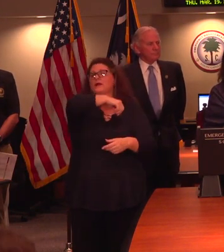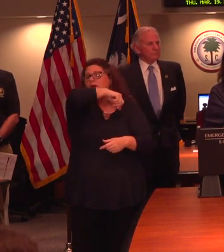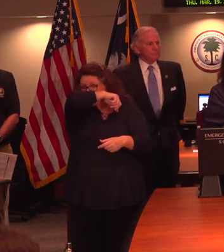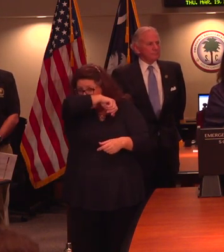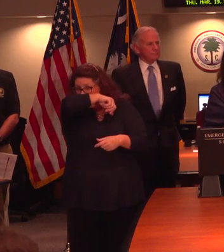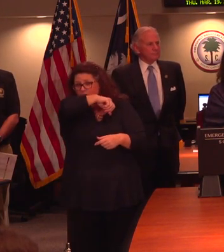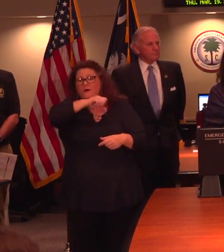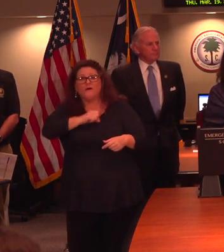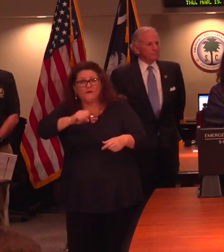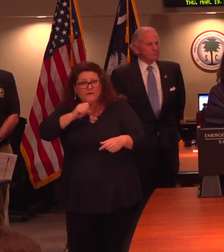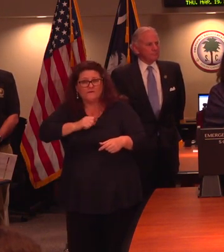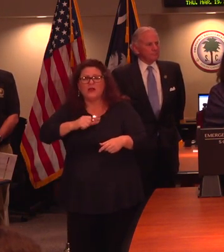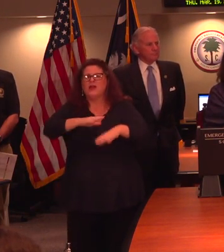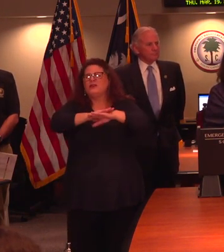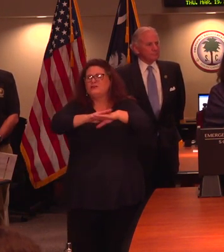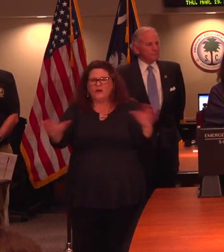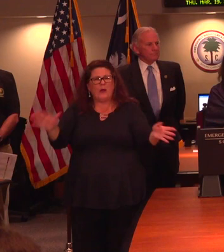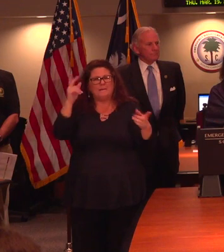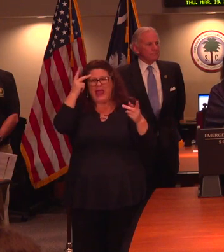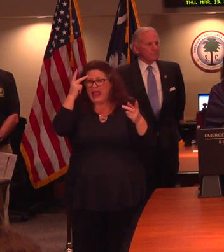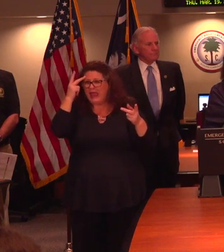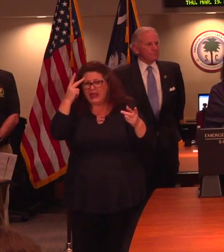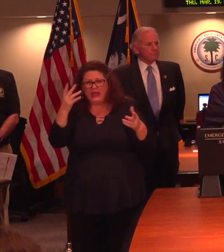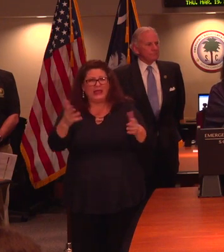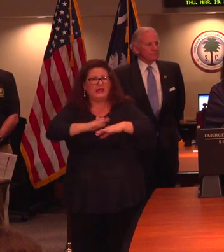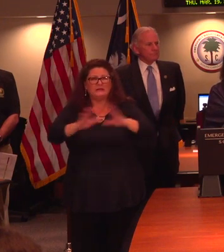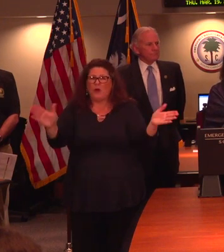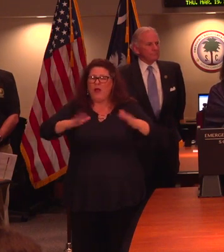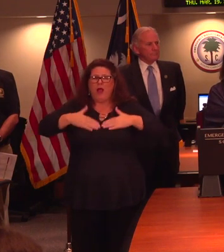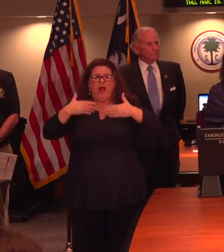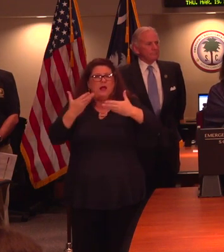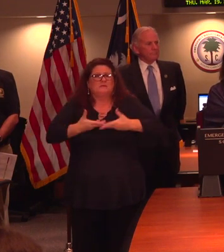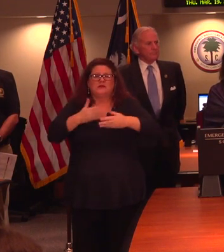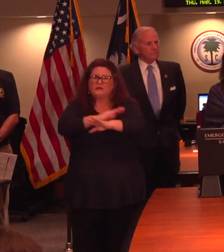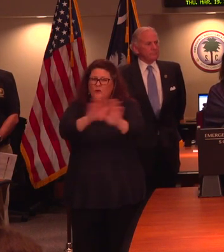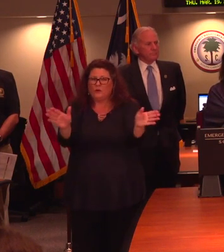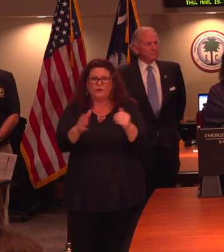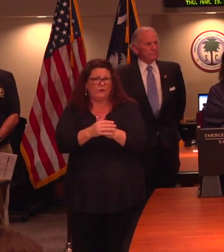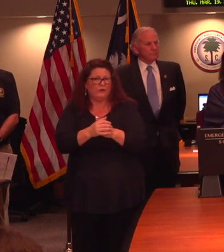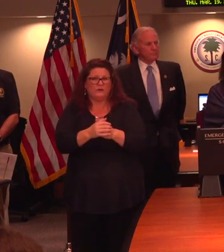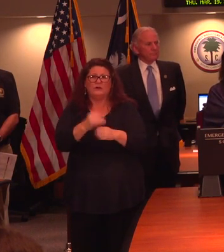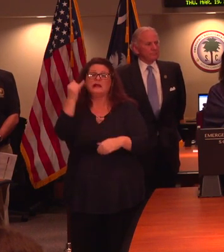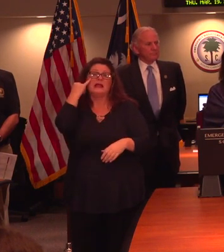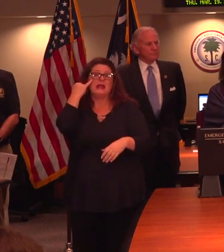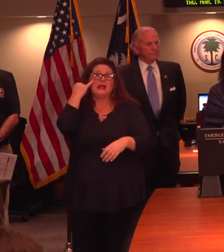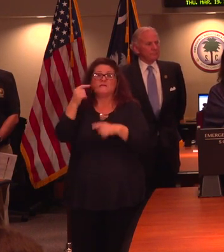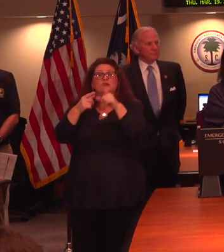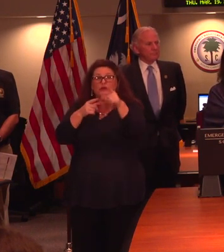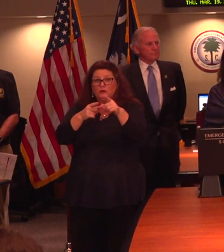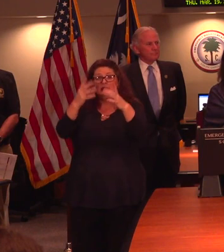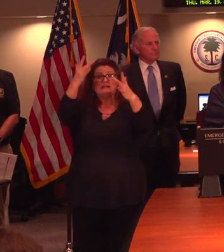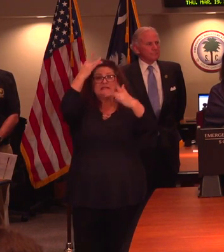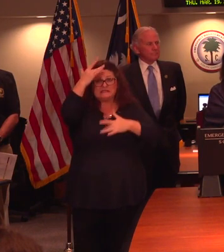cough. Don't overreact as cases increase. Individuals with signs of illness must stay home